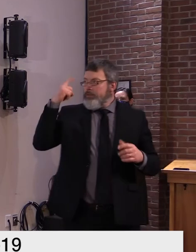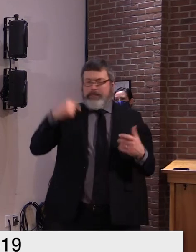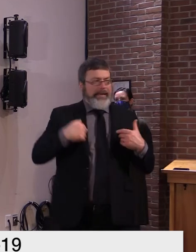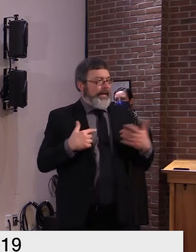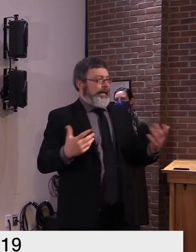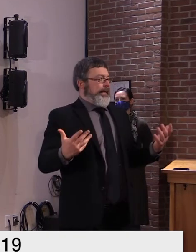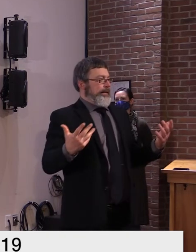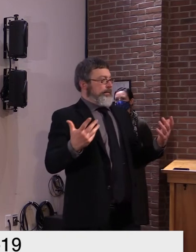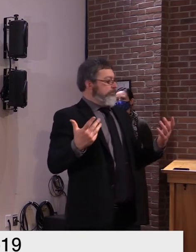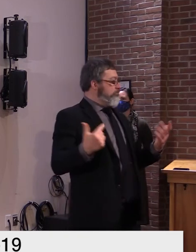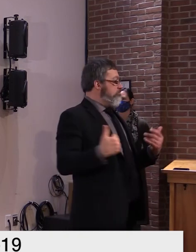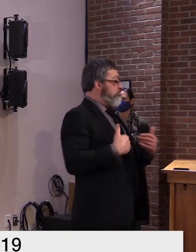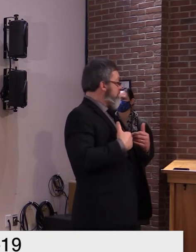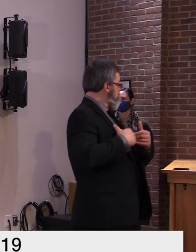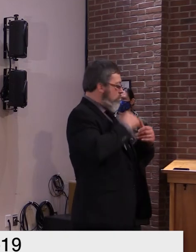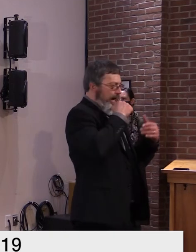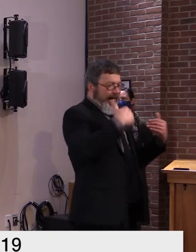disposal.